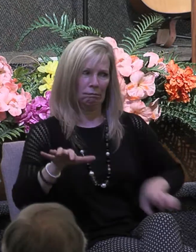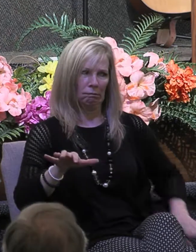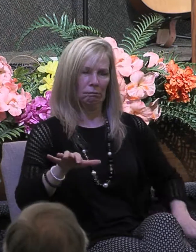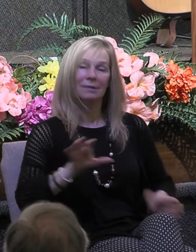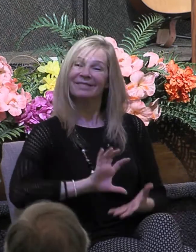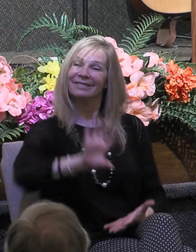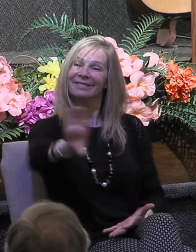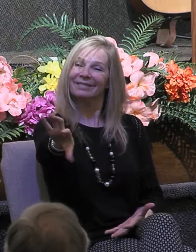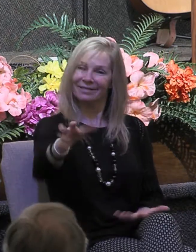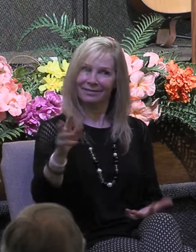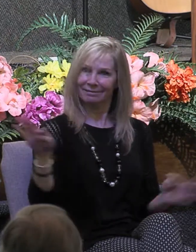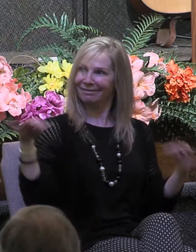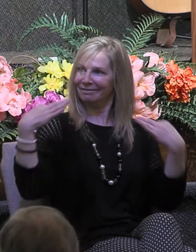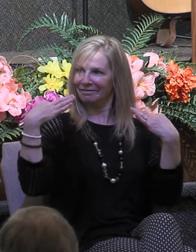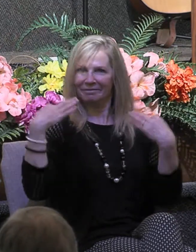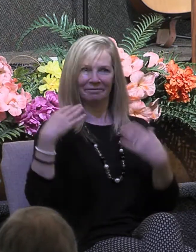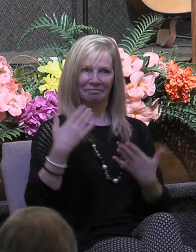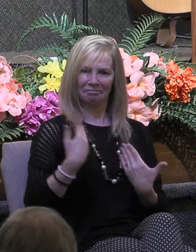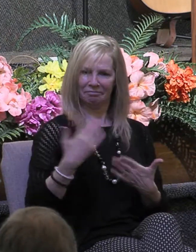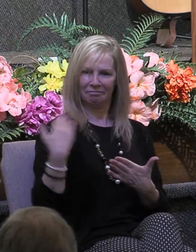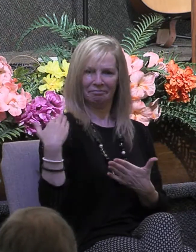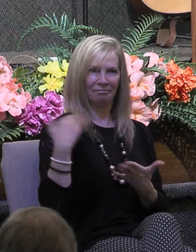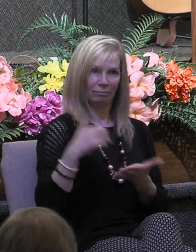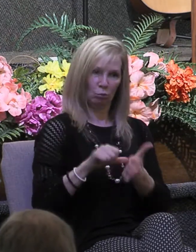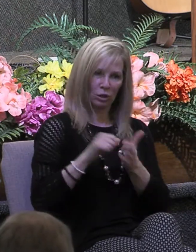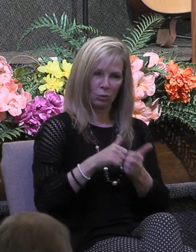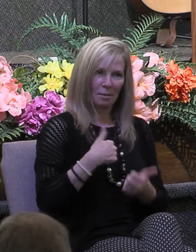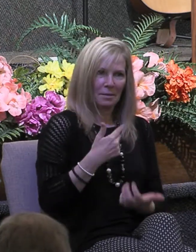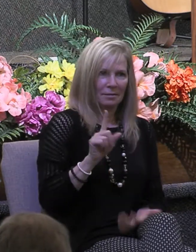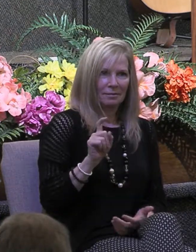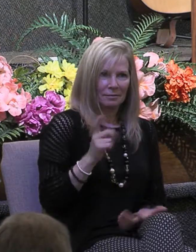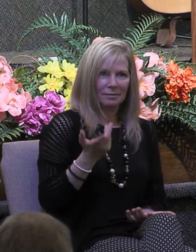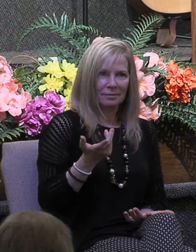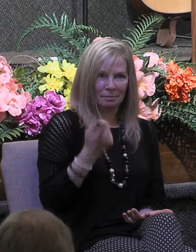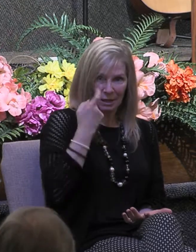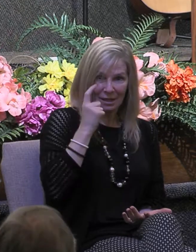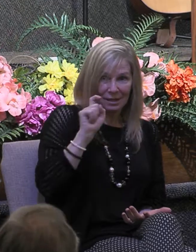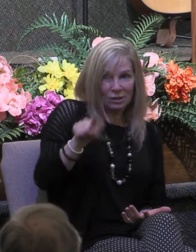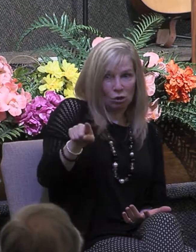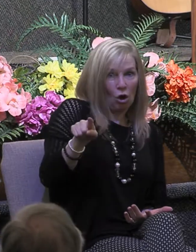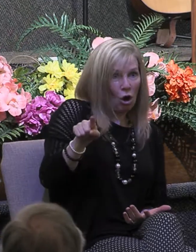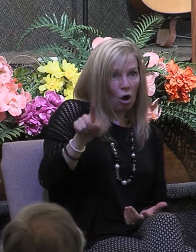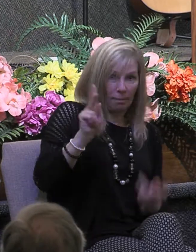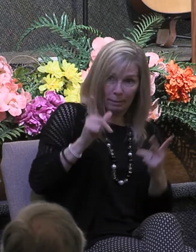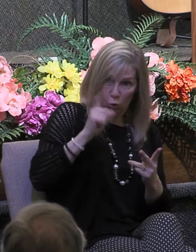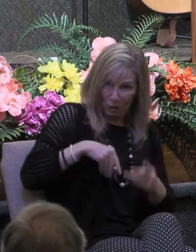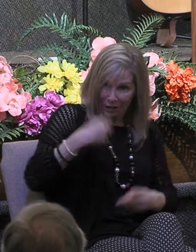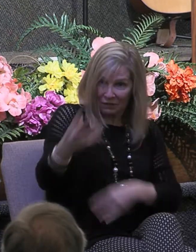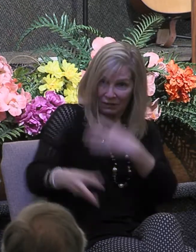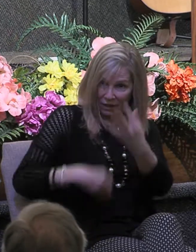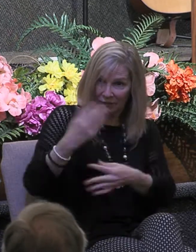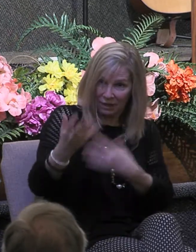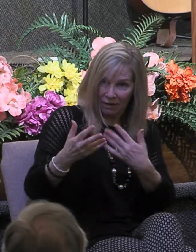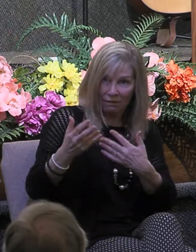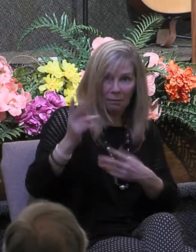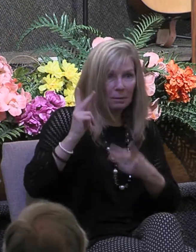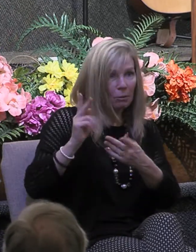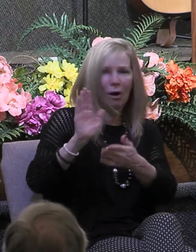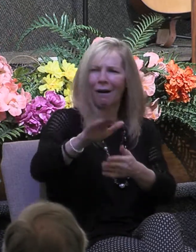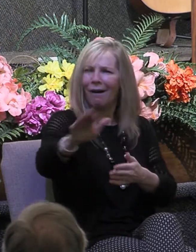everybody was impressed with those in their church who were generous in giving and they wanted to cash in on that they wanted